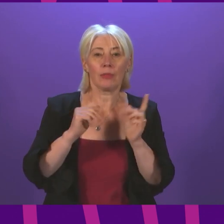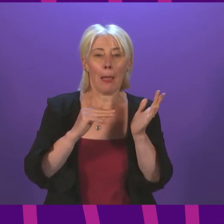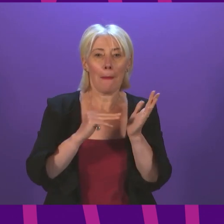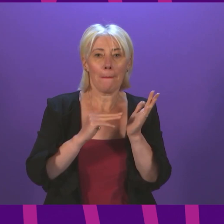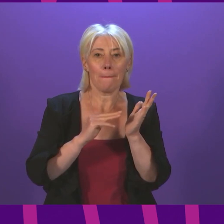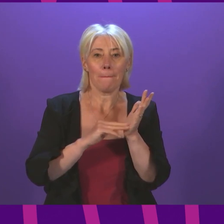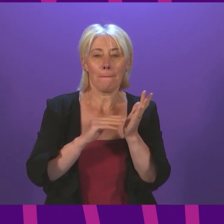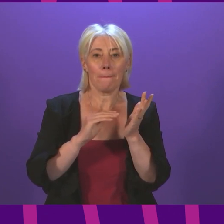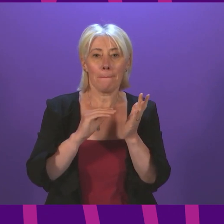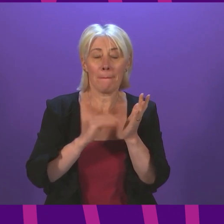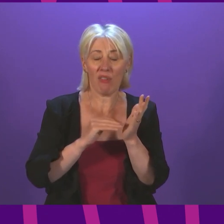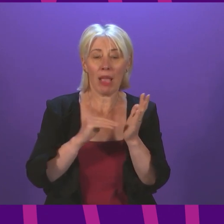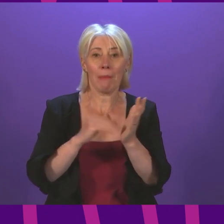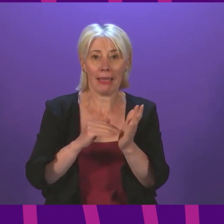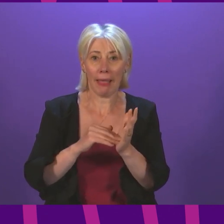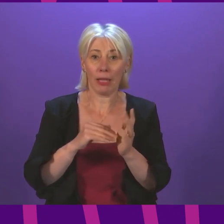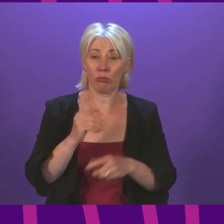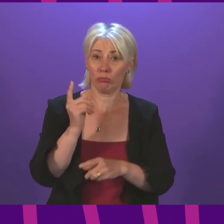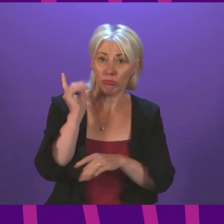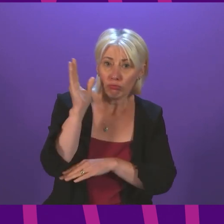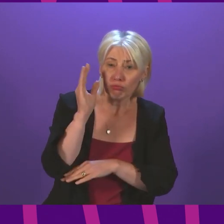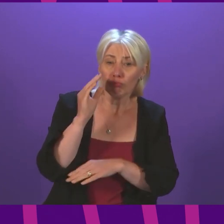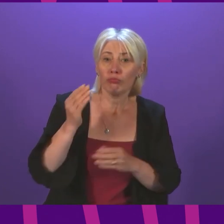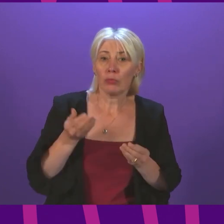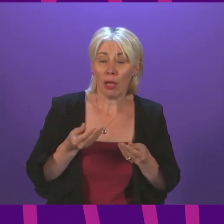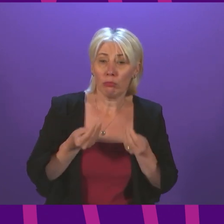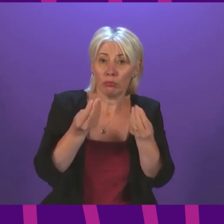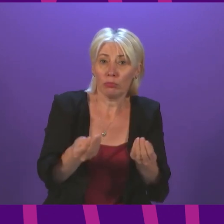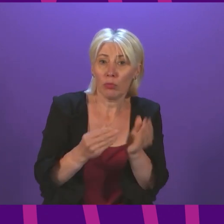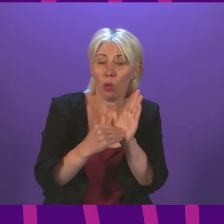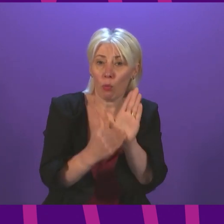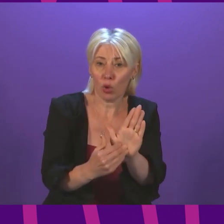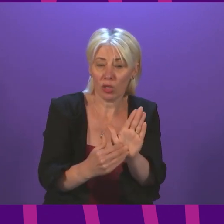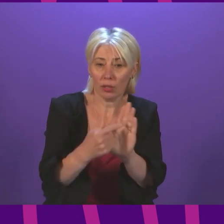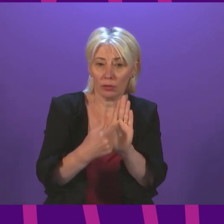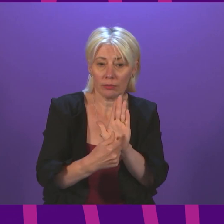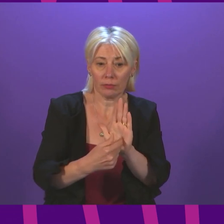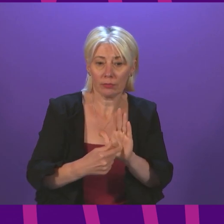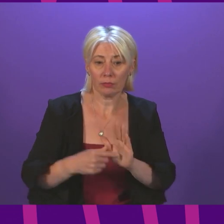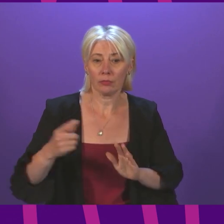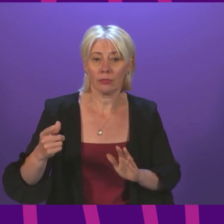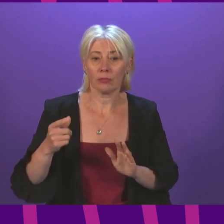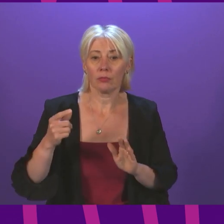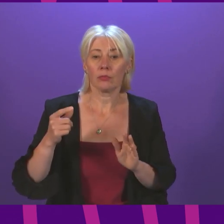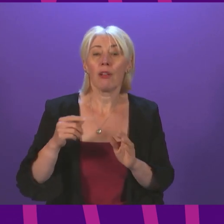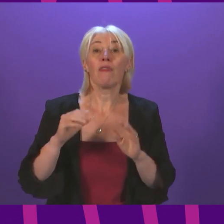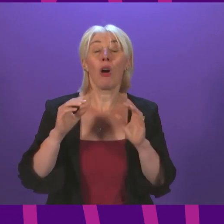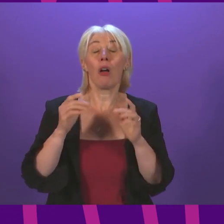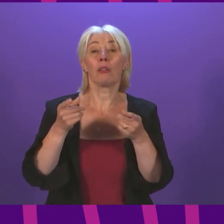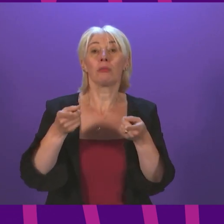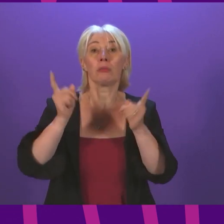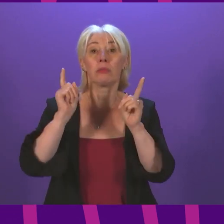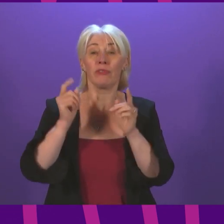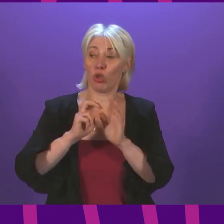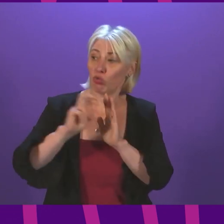McCallan to speak to and move the motion. Thanks, Presiding Officer. The Cabinet Secretary for Net Zero Energy and